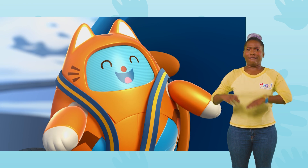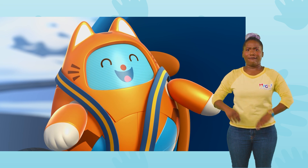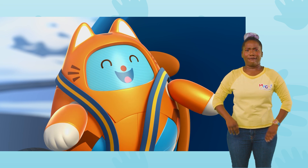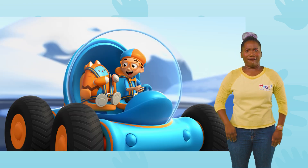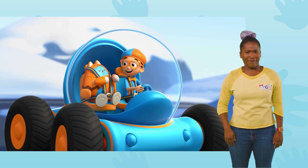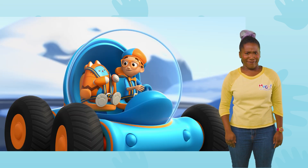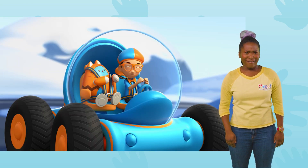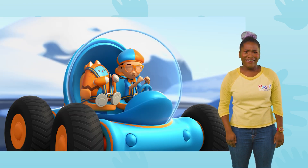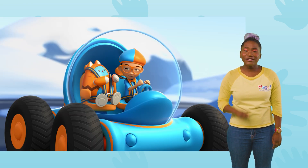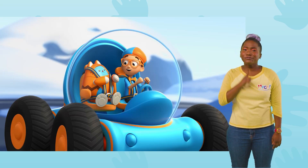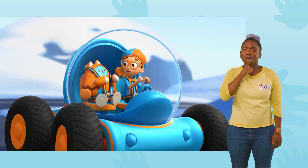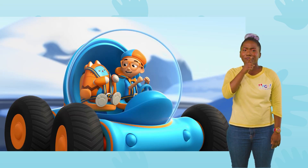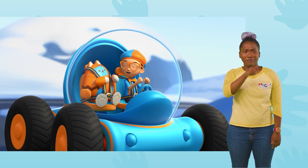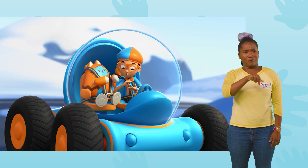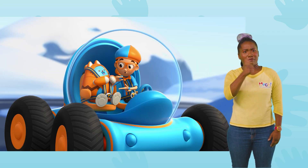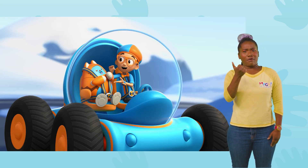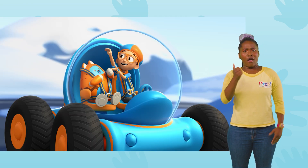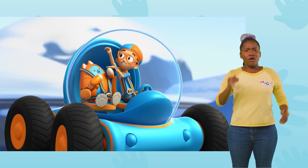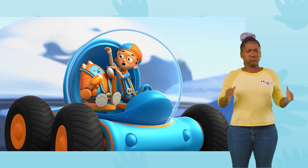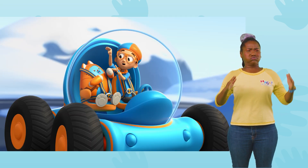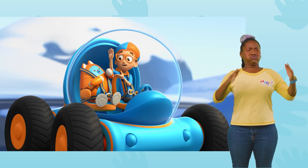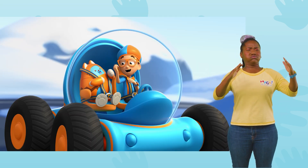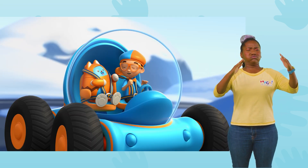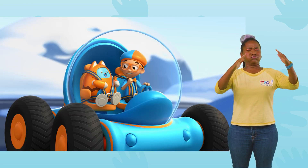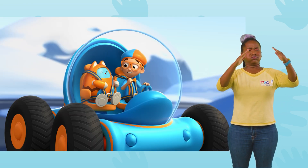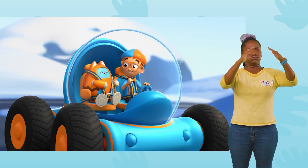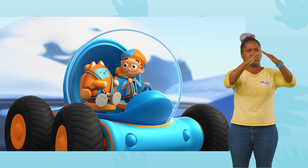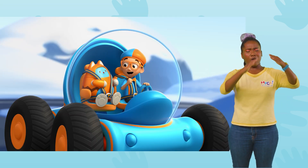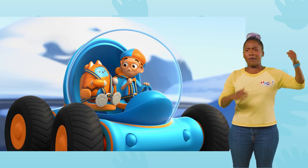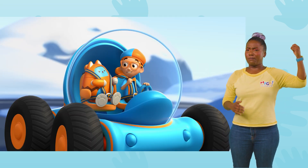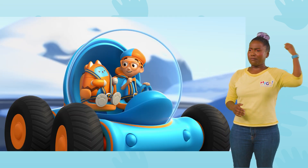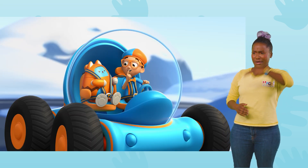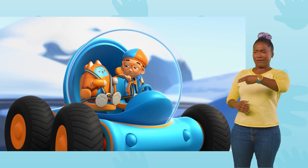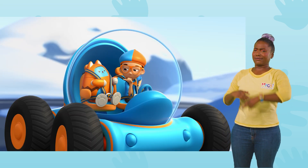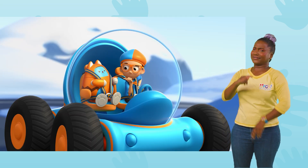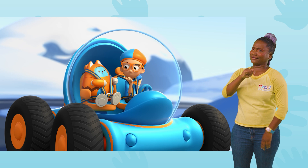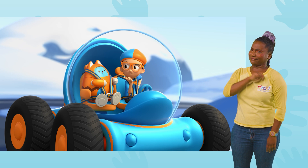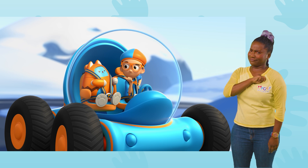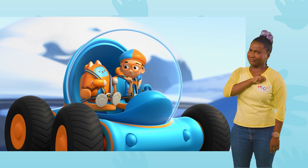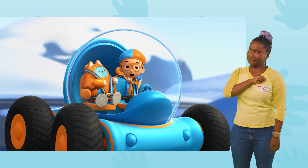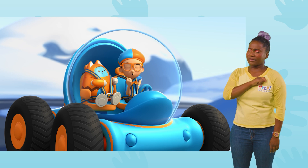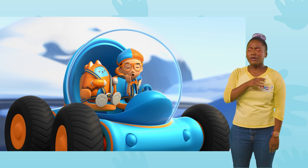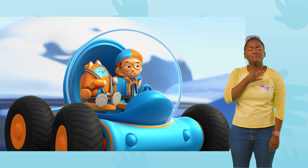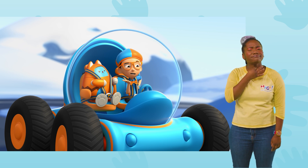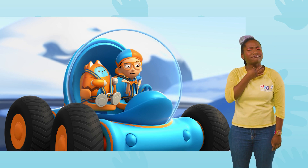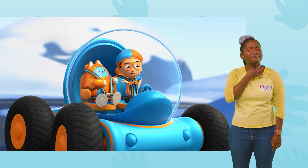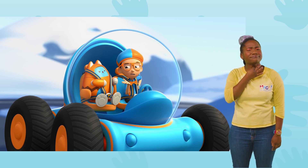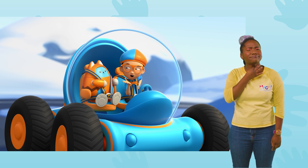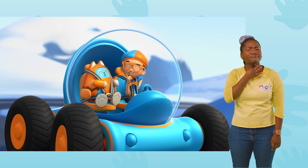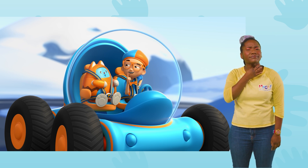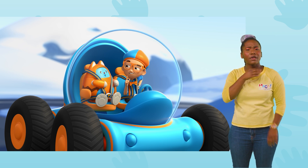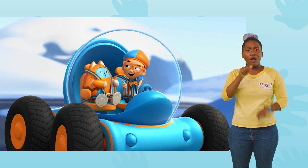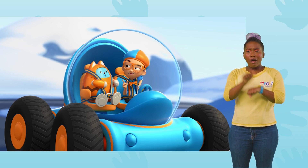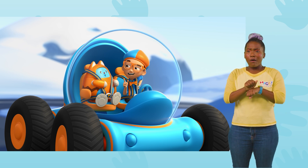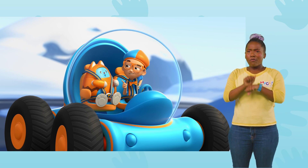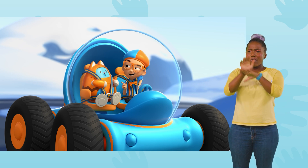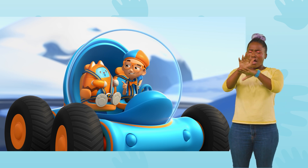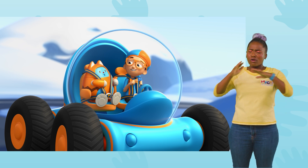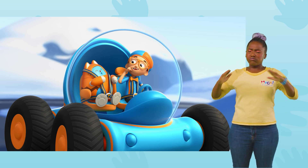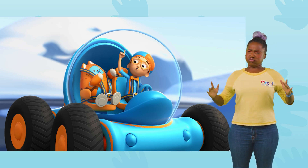I'm sure they're way taller mountains, Tabs! Hmm, I wonder! What's the tallest mountain in the